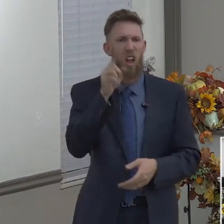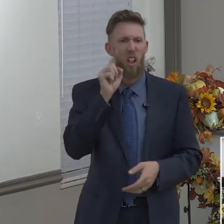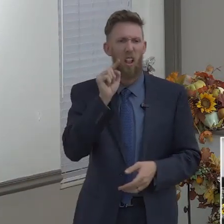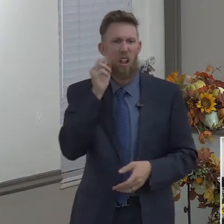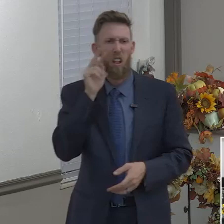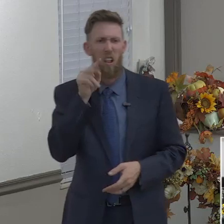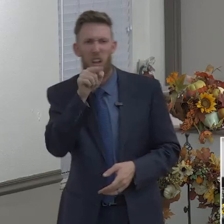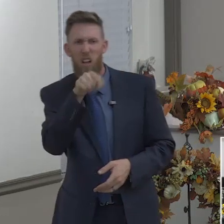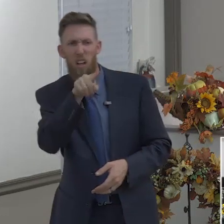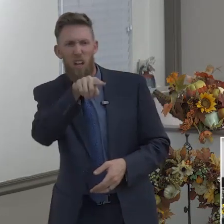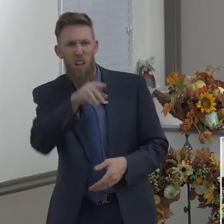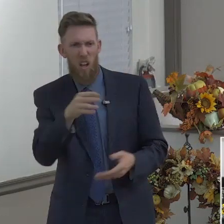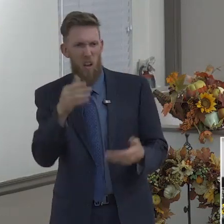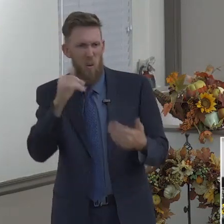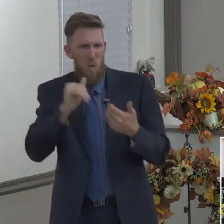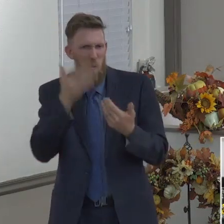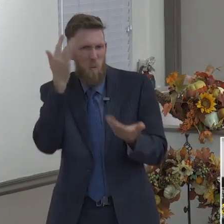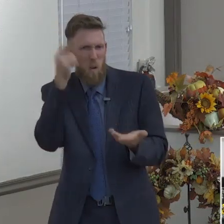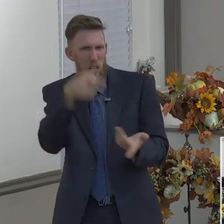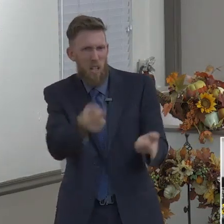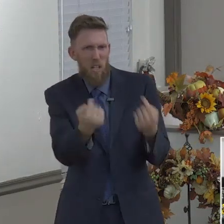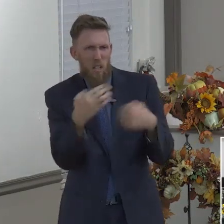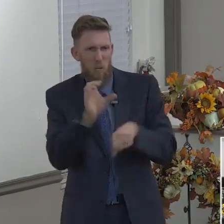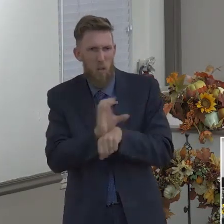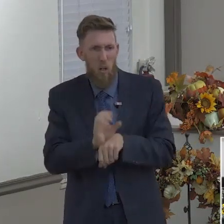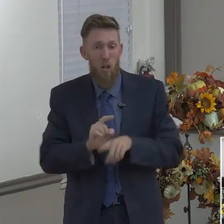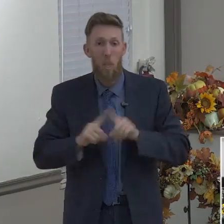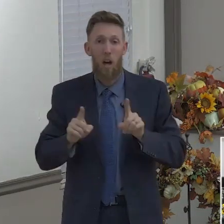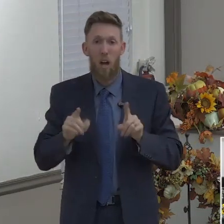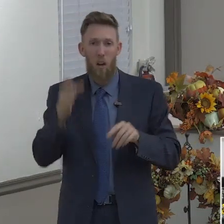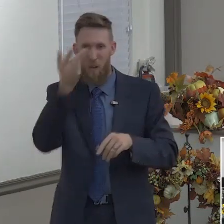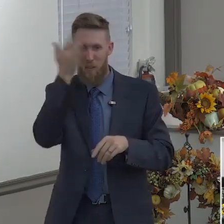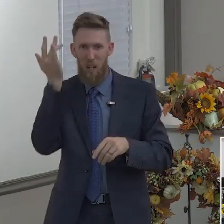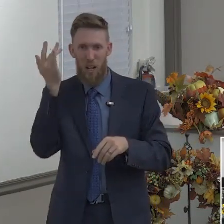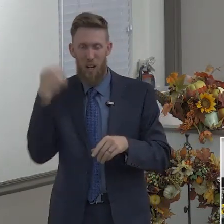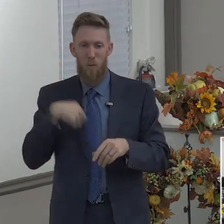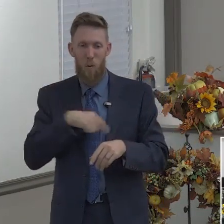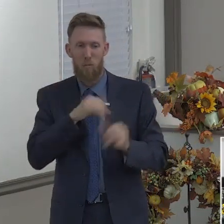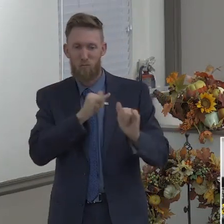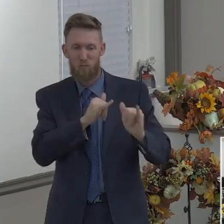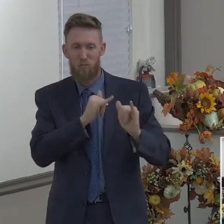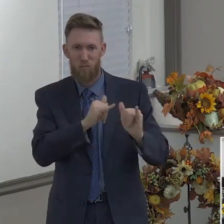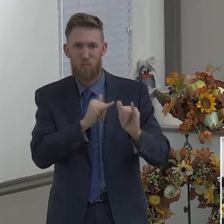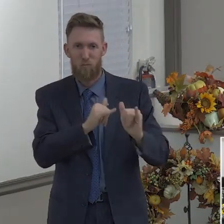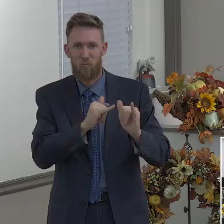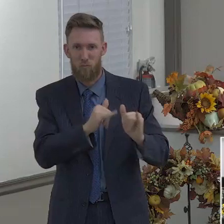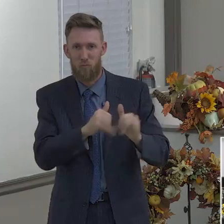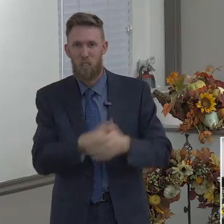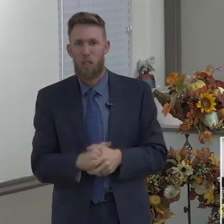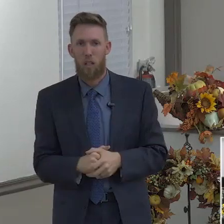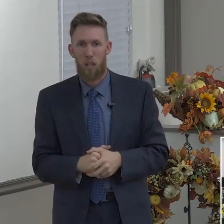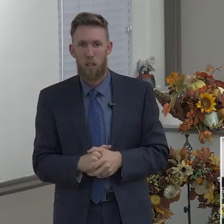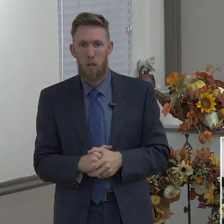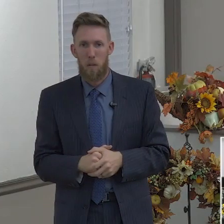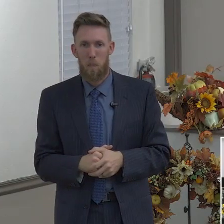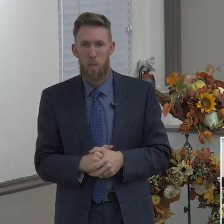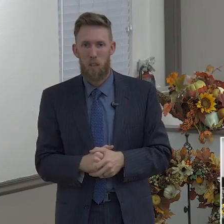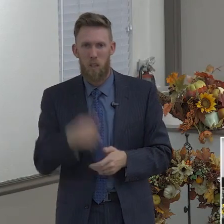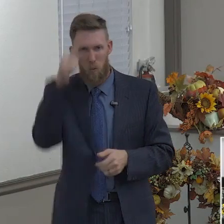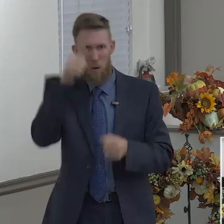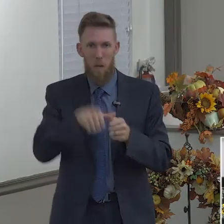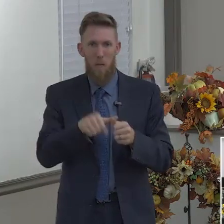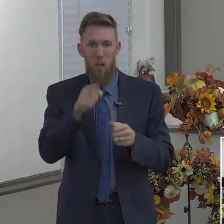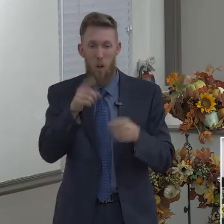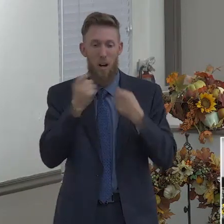We forget where we came from. We forget that we are likewise a sinner saved by grace. That we are likewise,